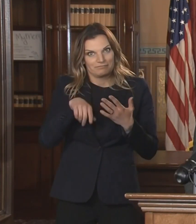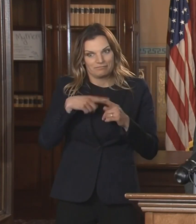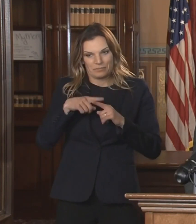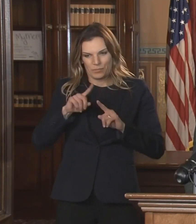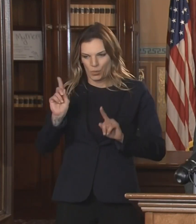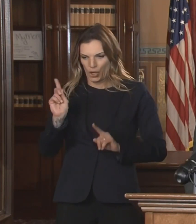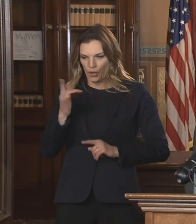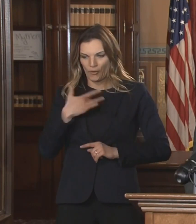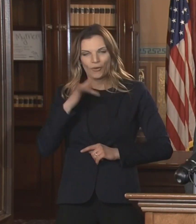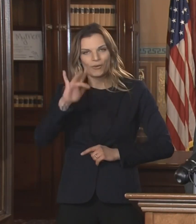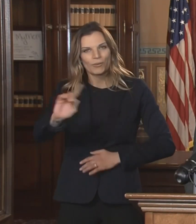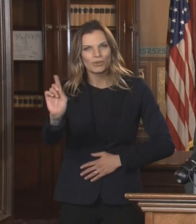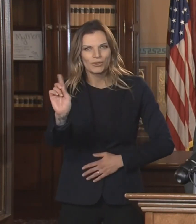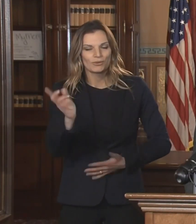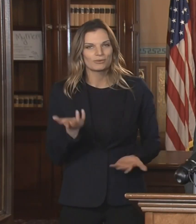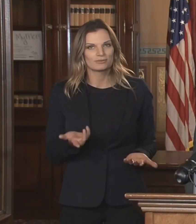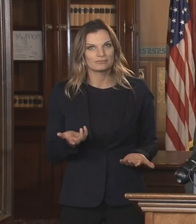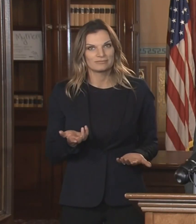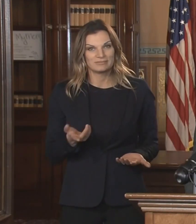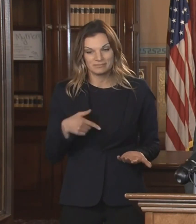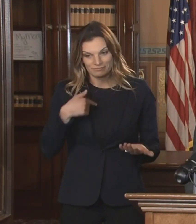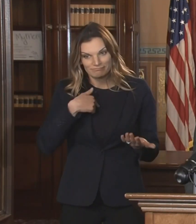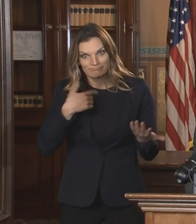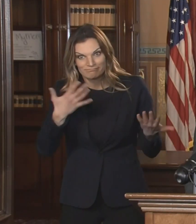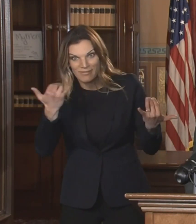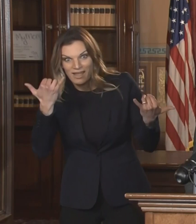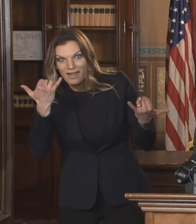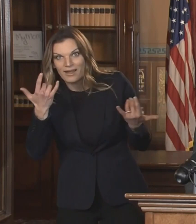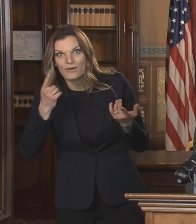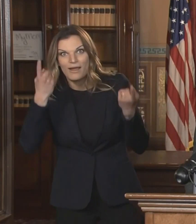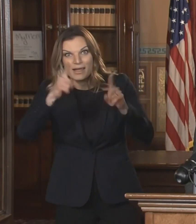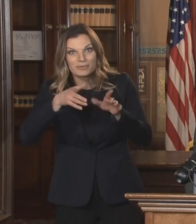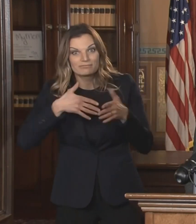recognize the gravity of this situation.